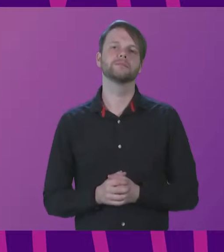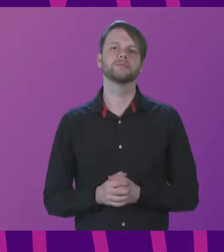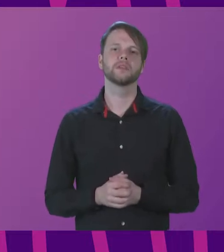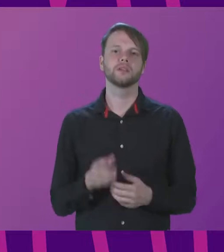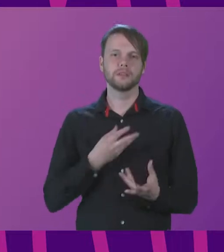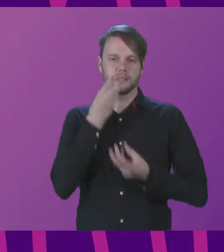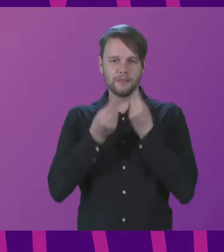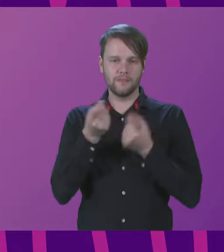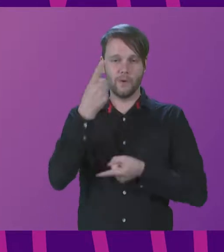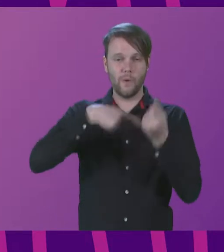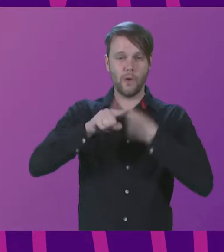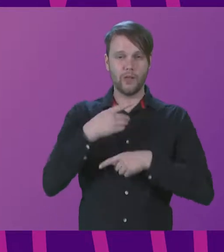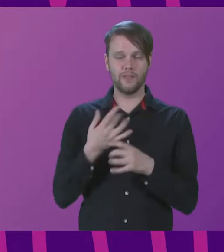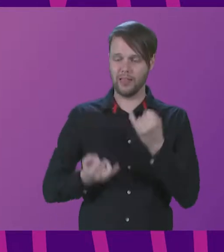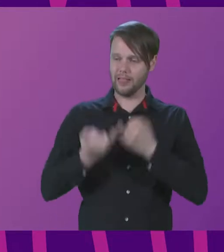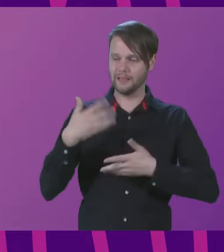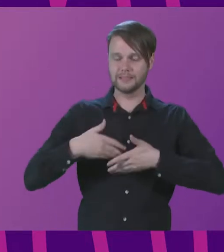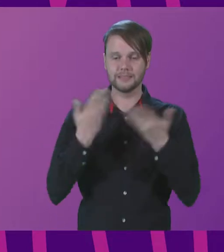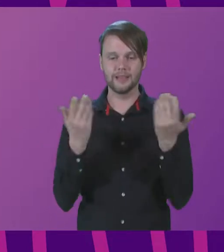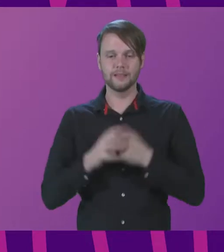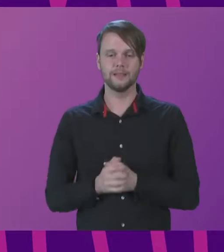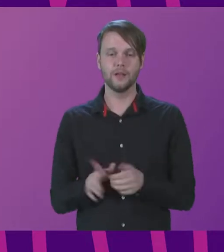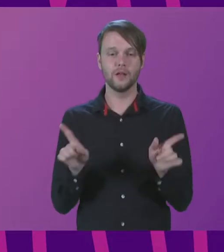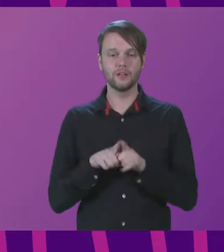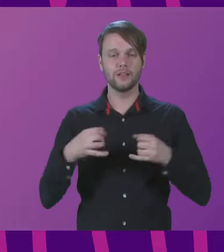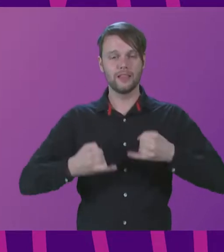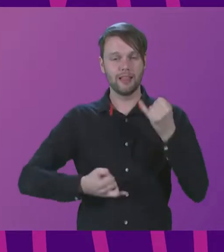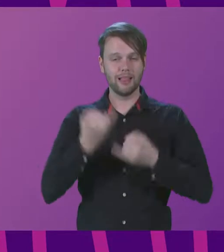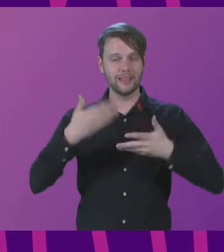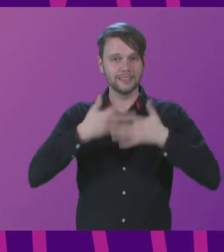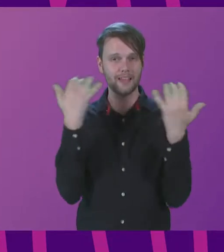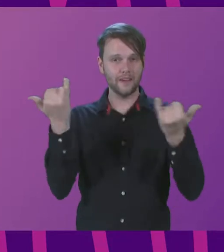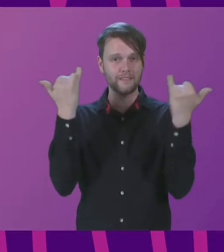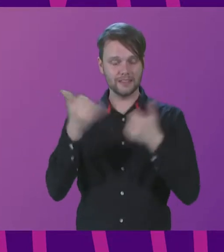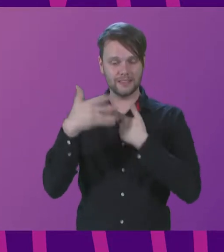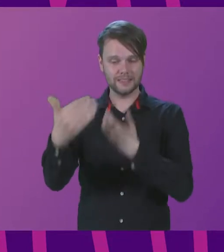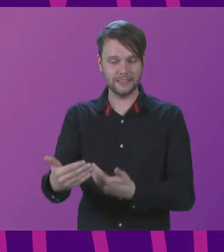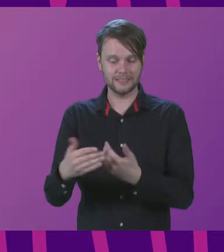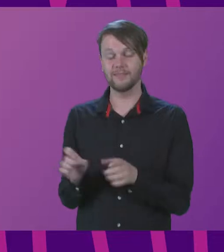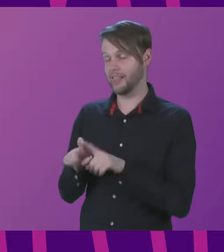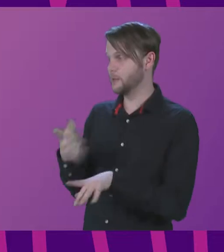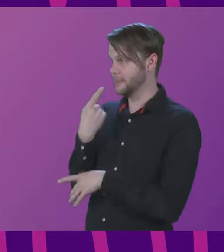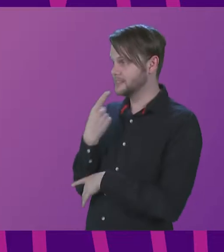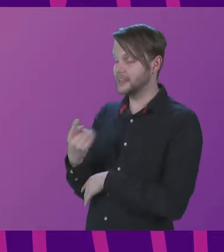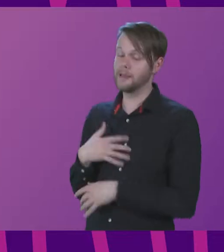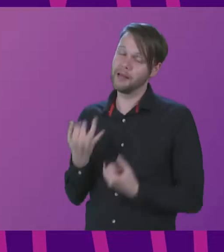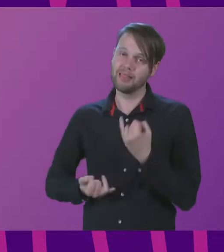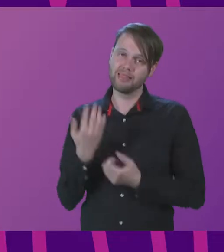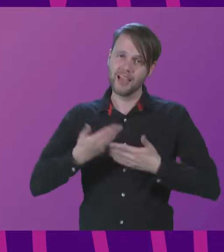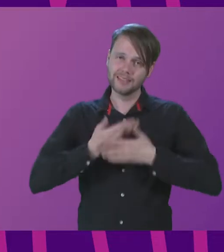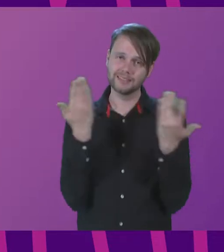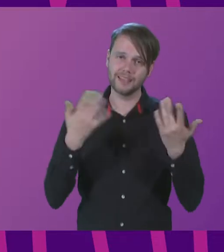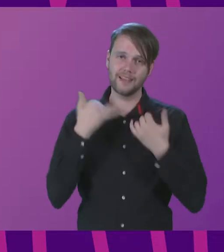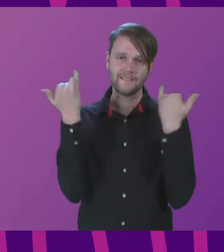all on the last day of the summit and the last day of the festival season. And as you say, my last day